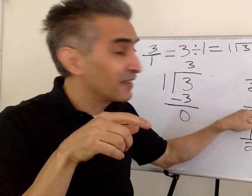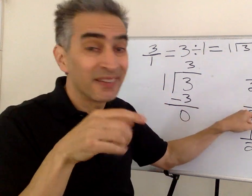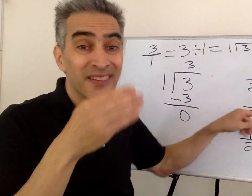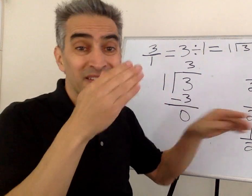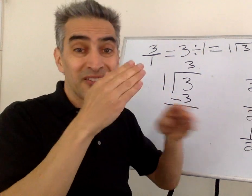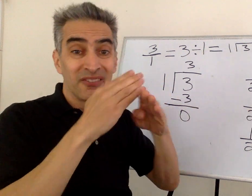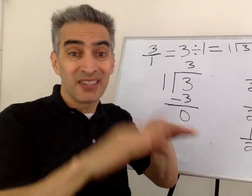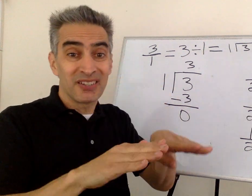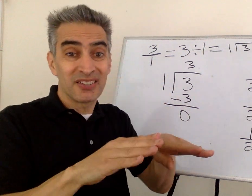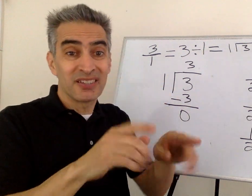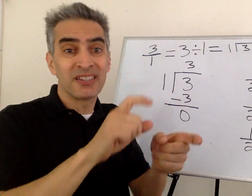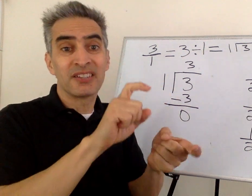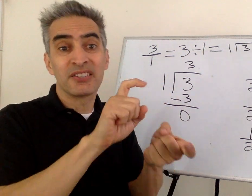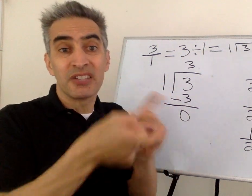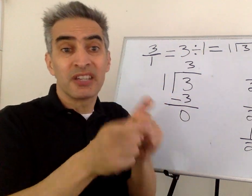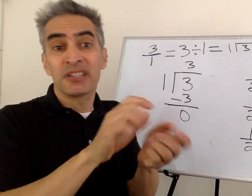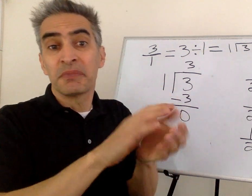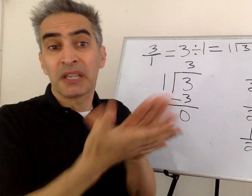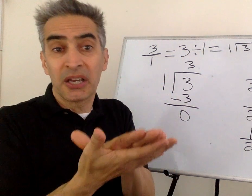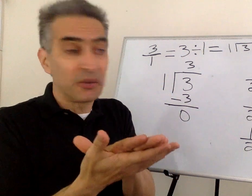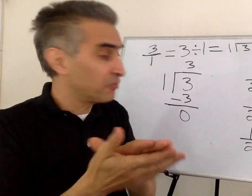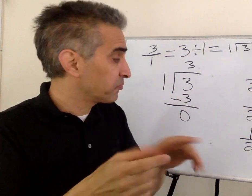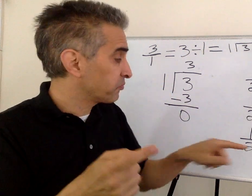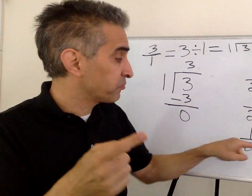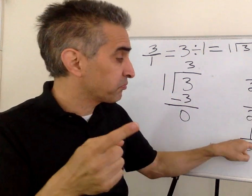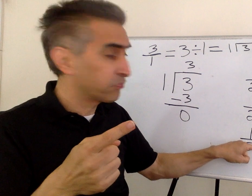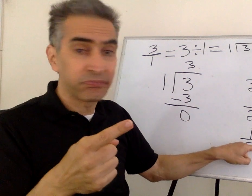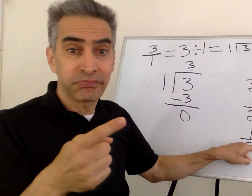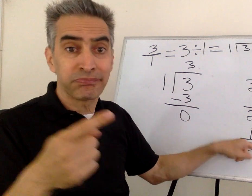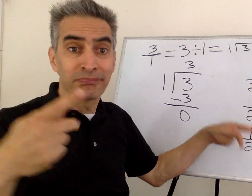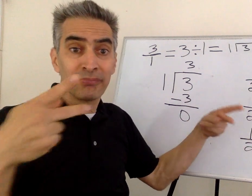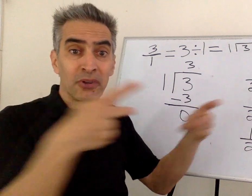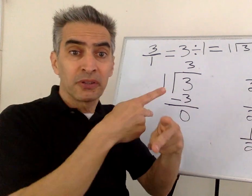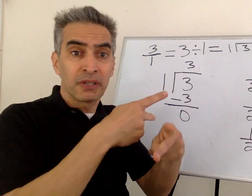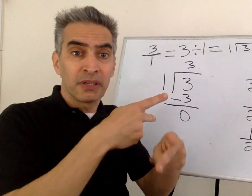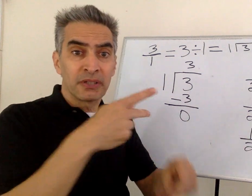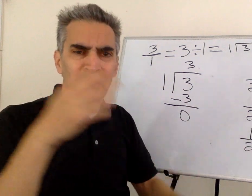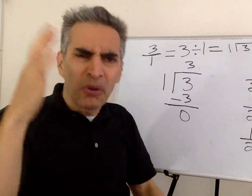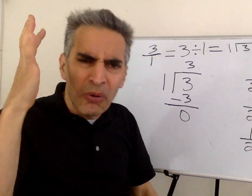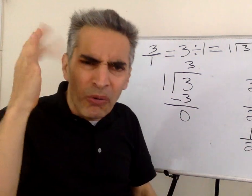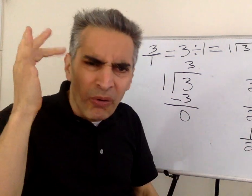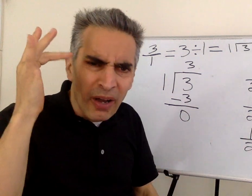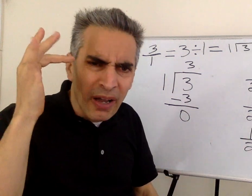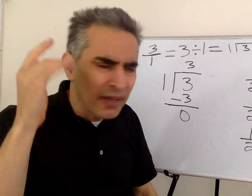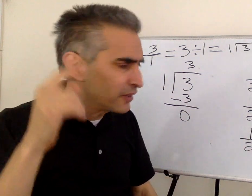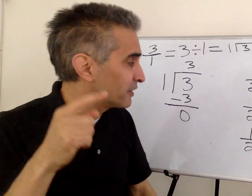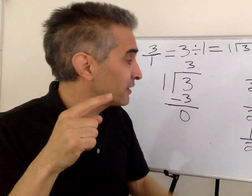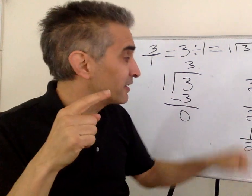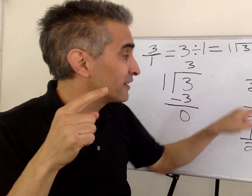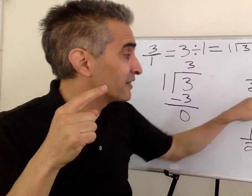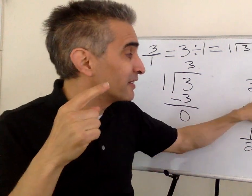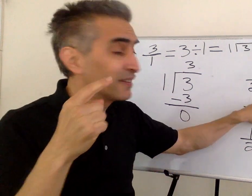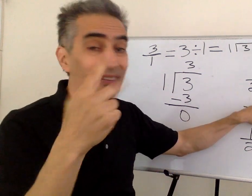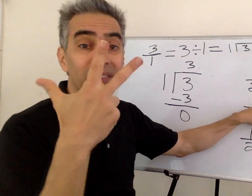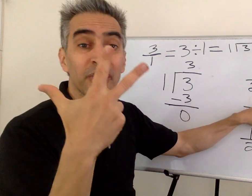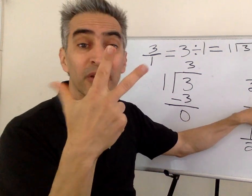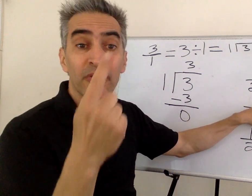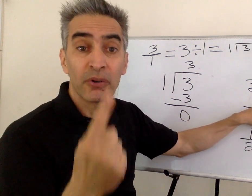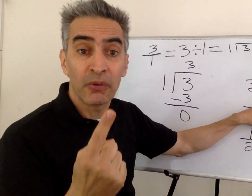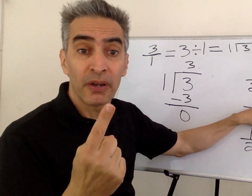This division sign becomes multiplication. Why? This